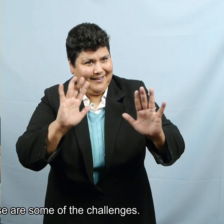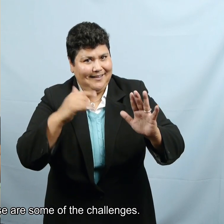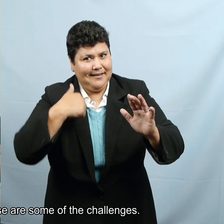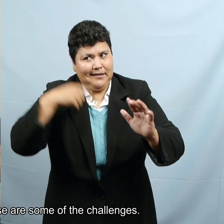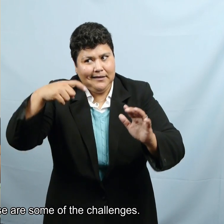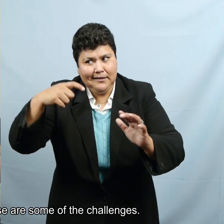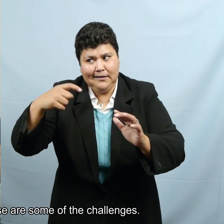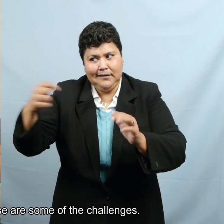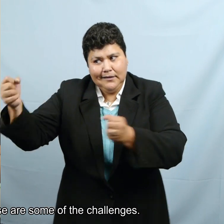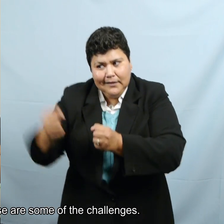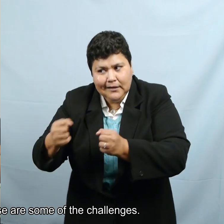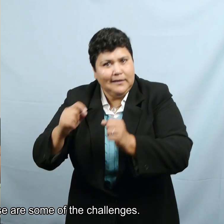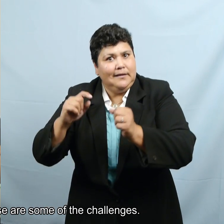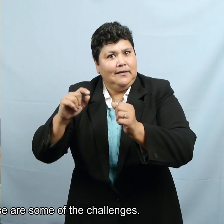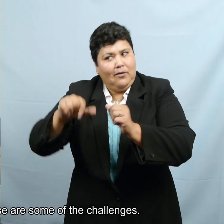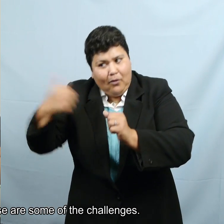process.